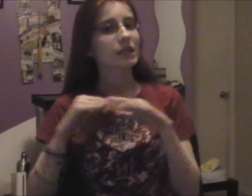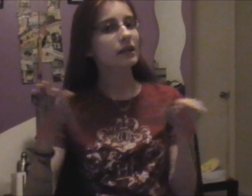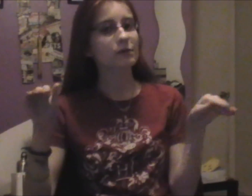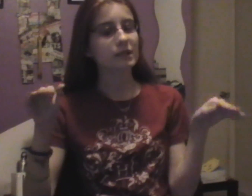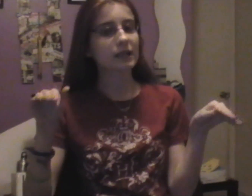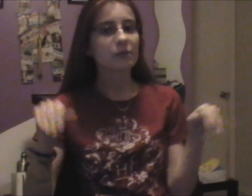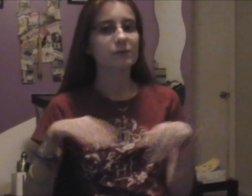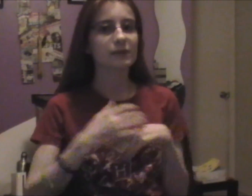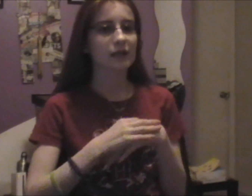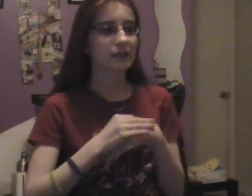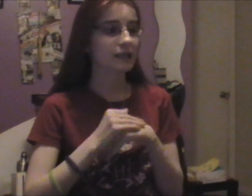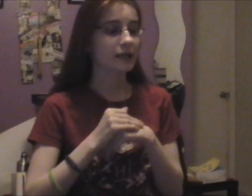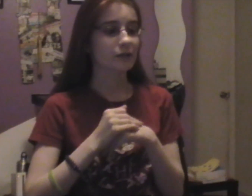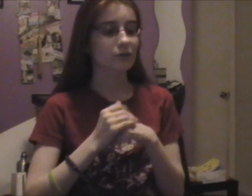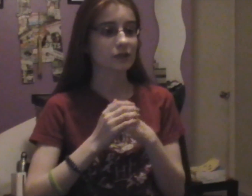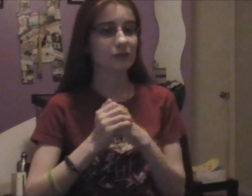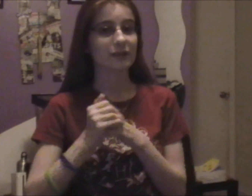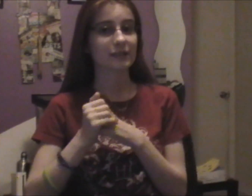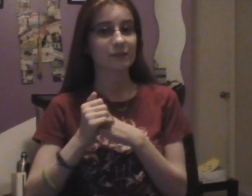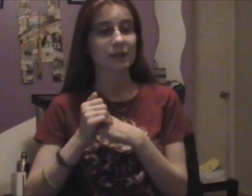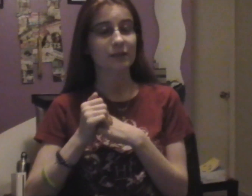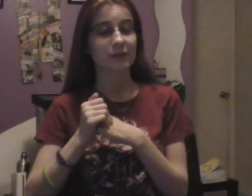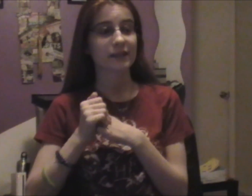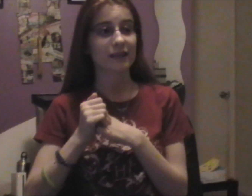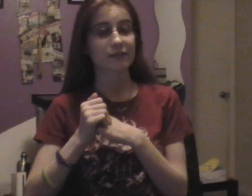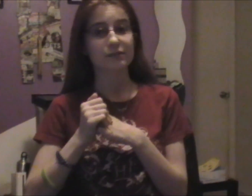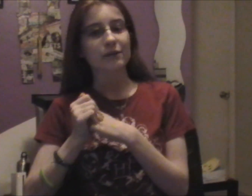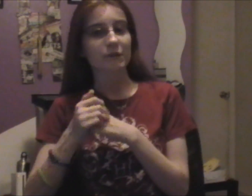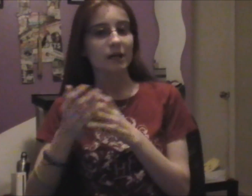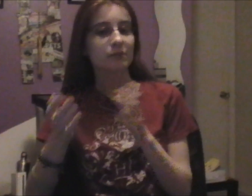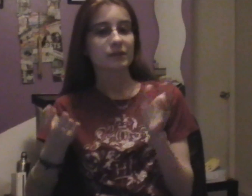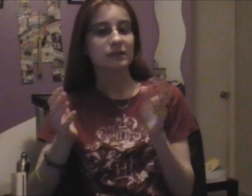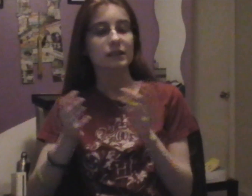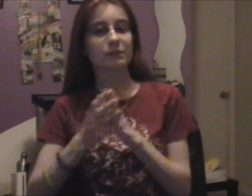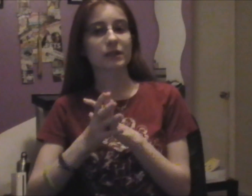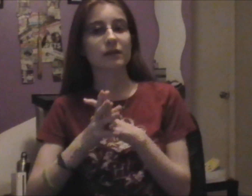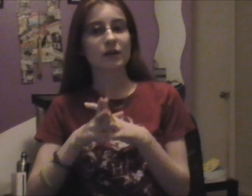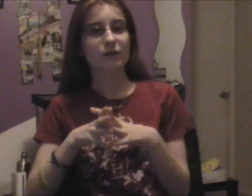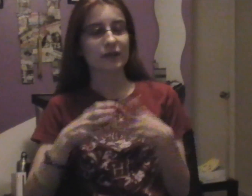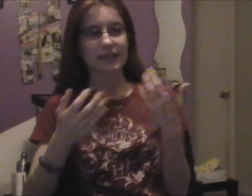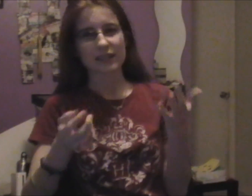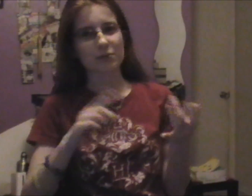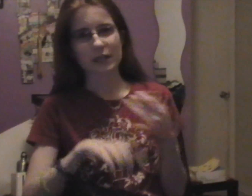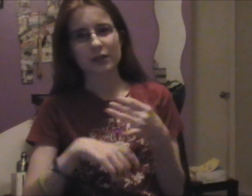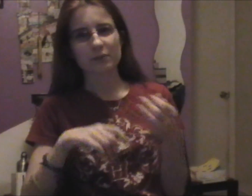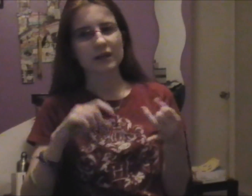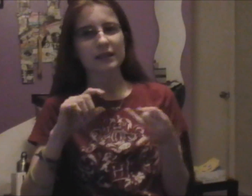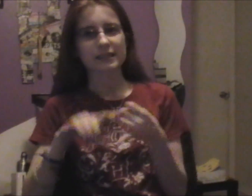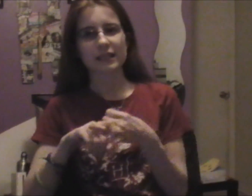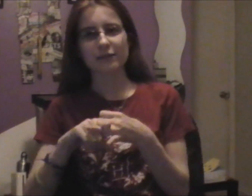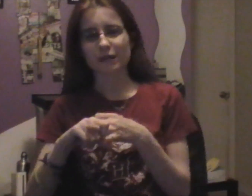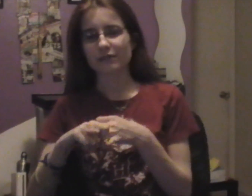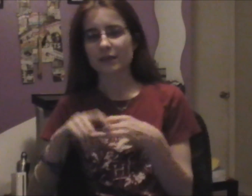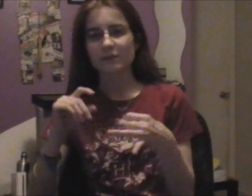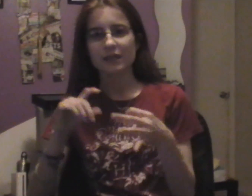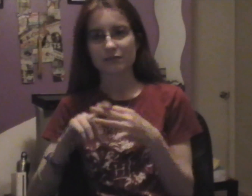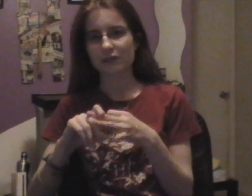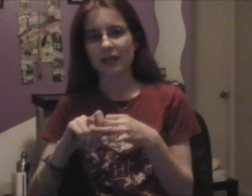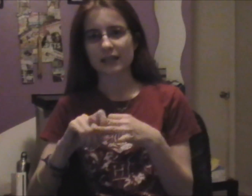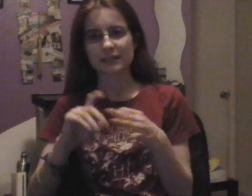shall not be named because I don't want you all emailing me. Like, my personal email where I get all my coupons and have my family and friends